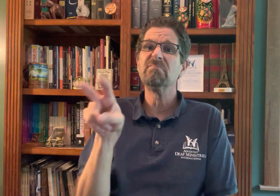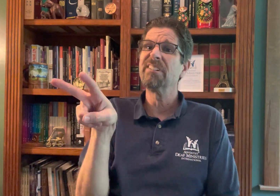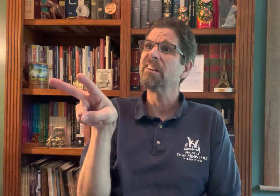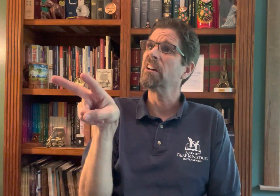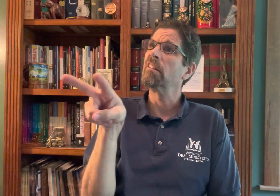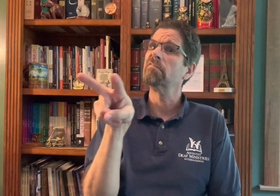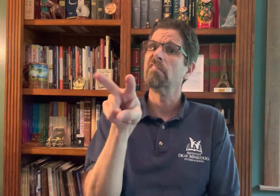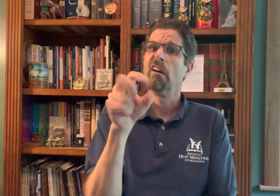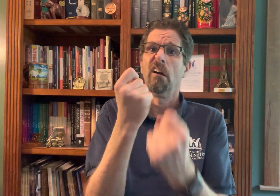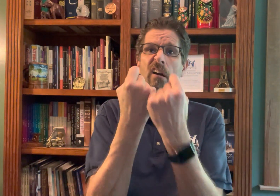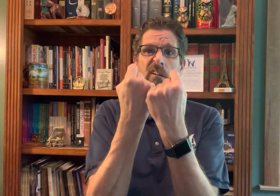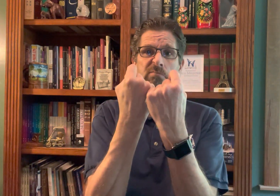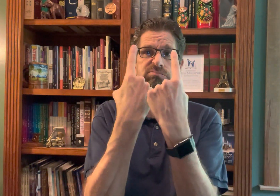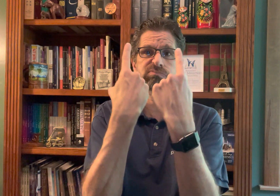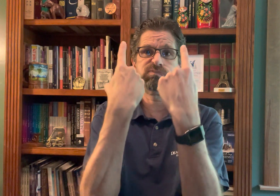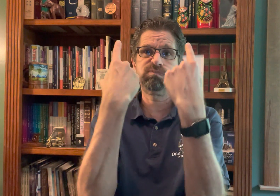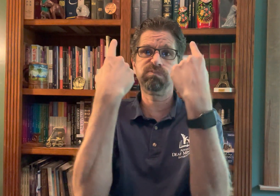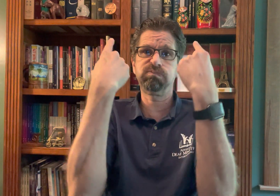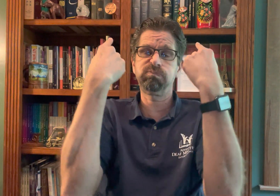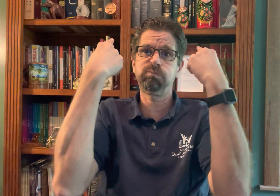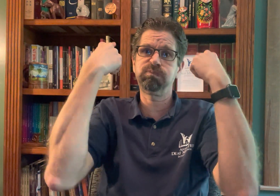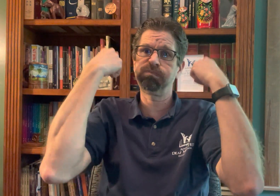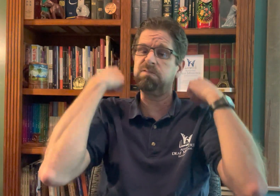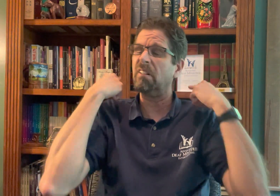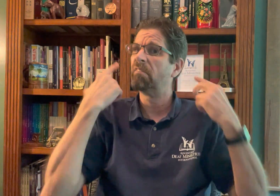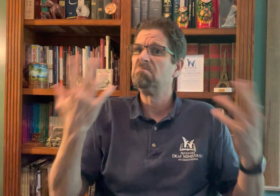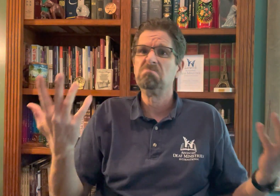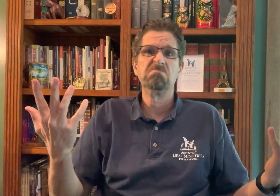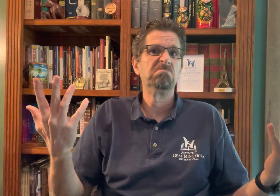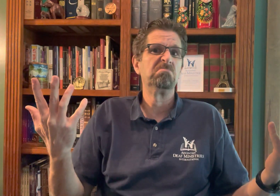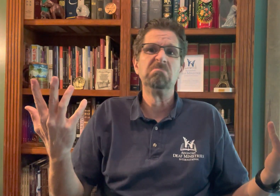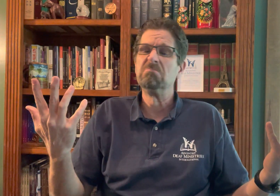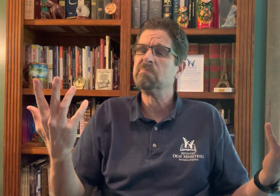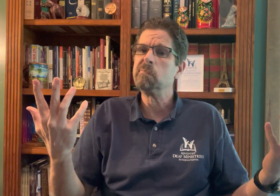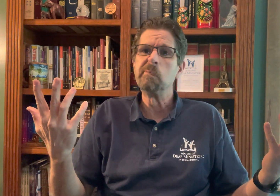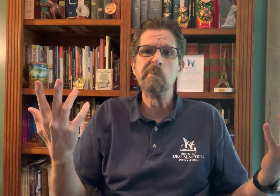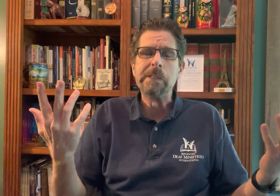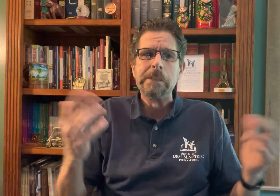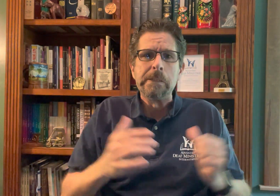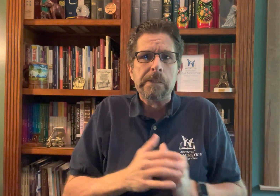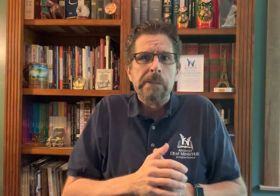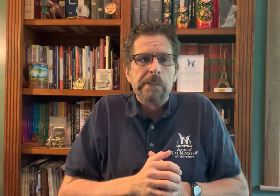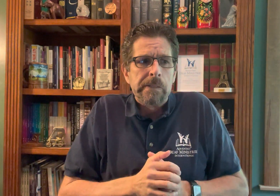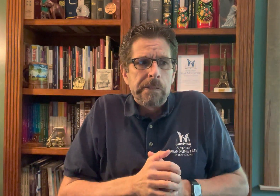didn't benefit from any of it because he couldn't hear.